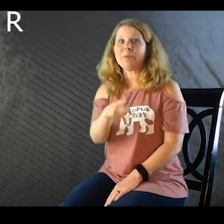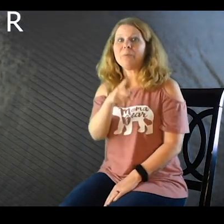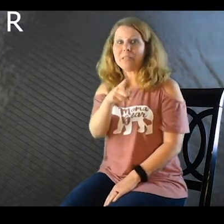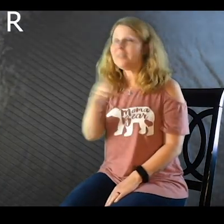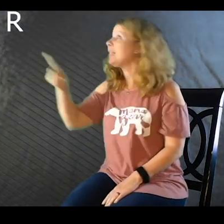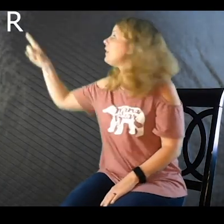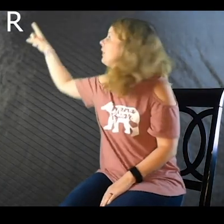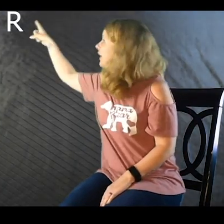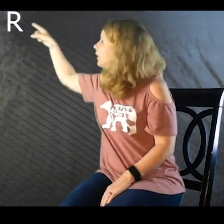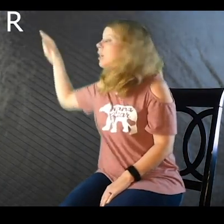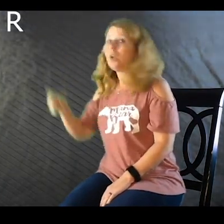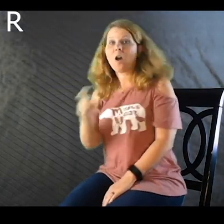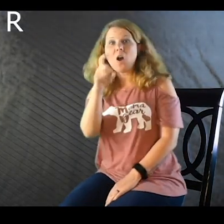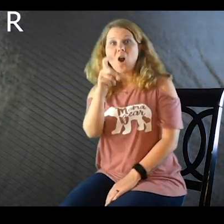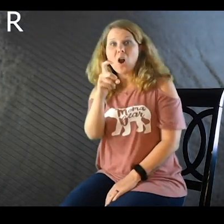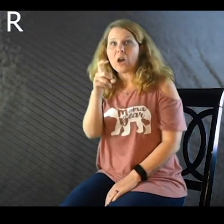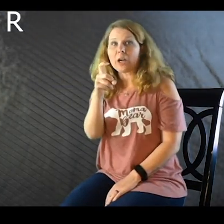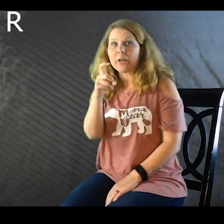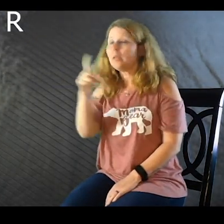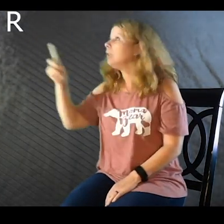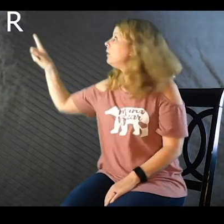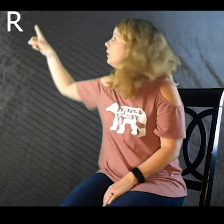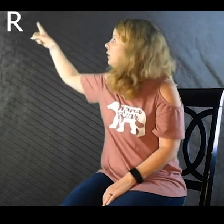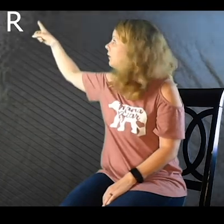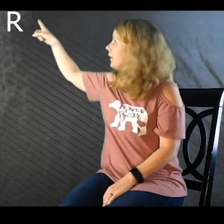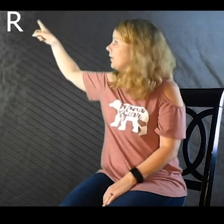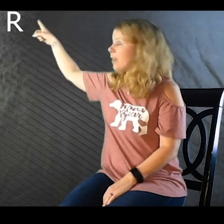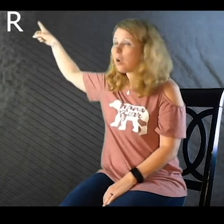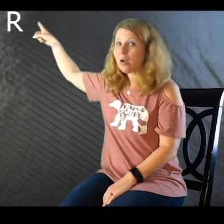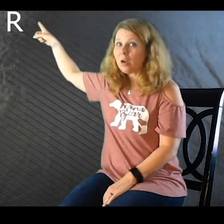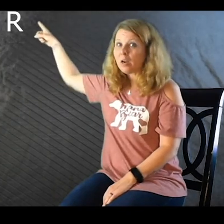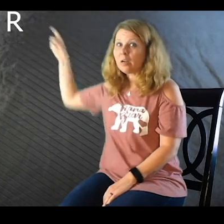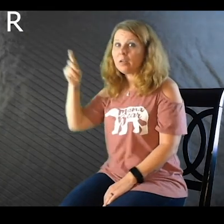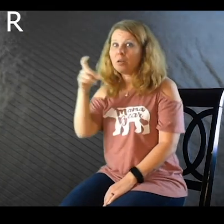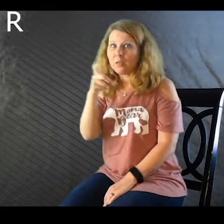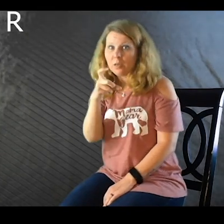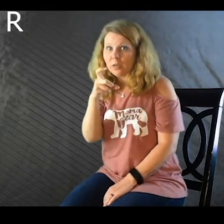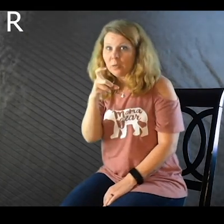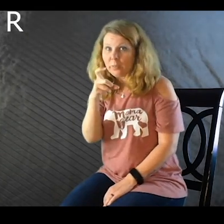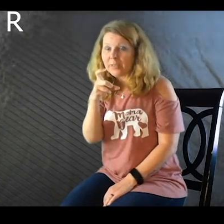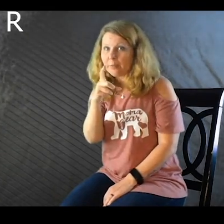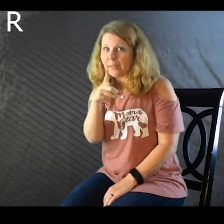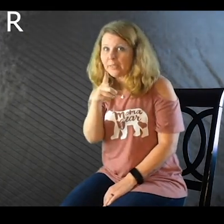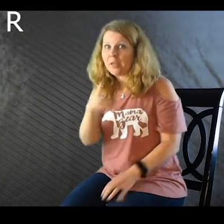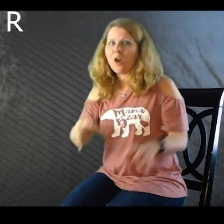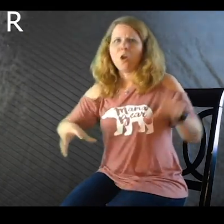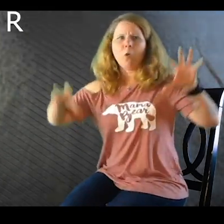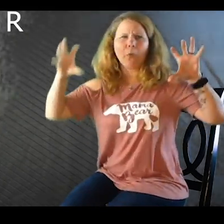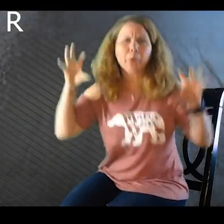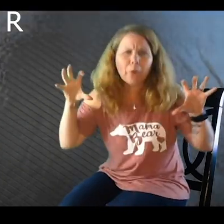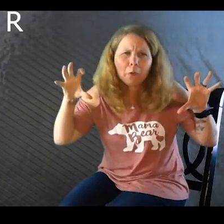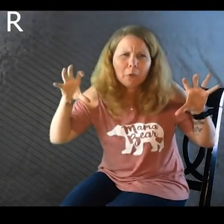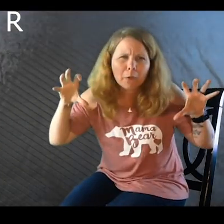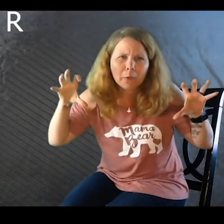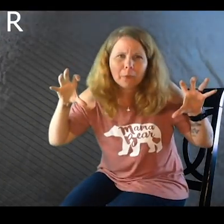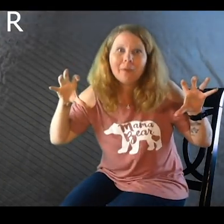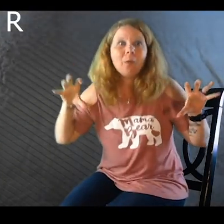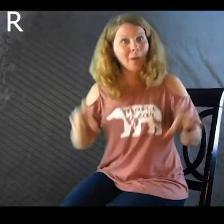when you see the letter R? There's the R. What does your body say? Roar. What?